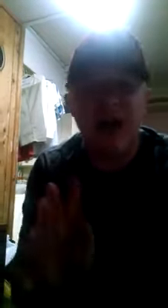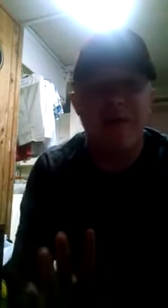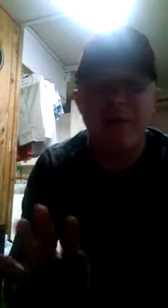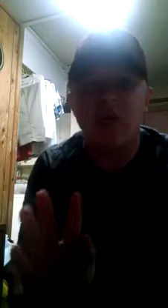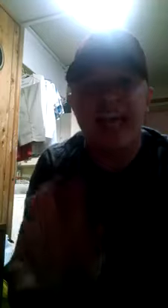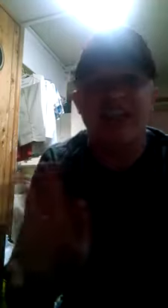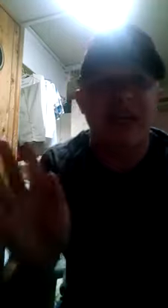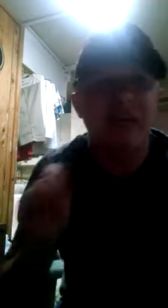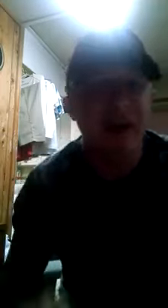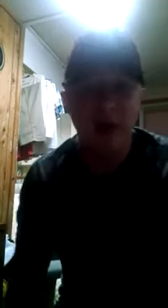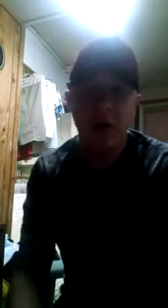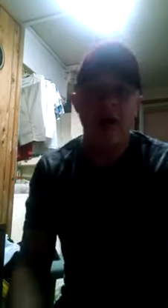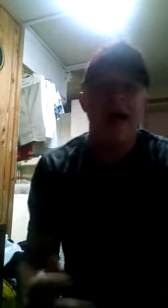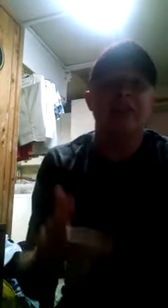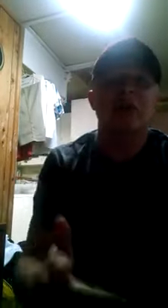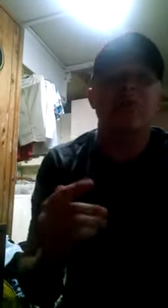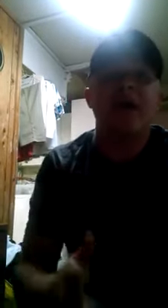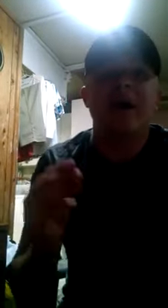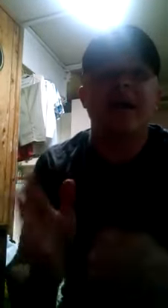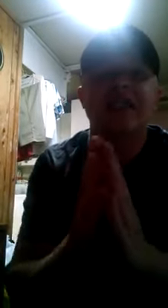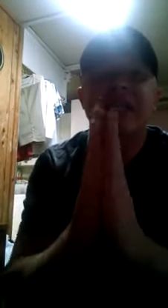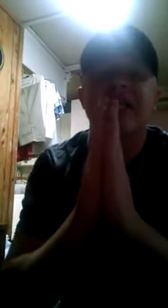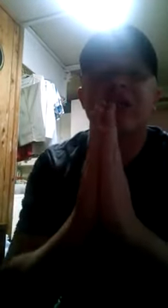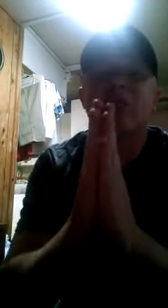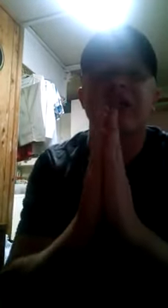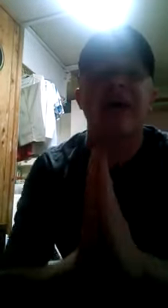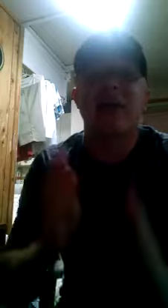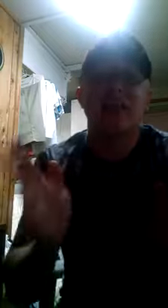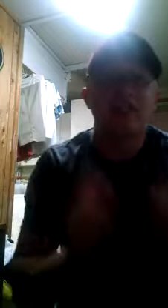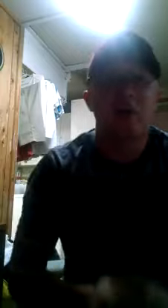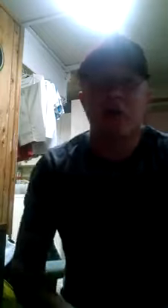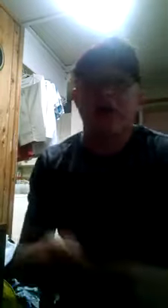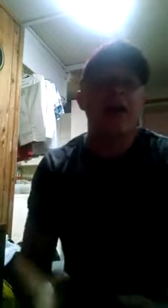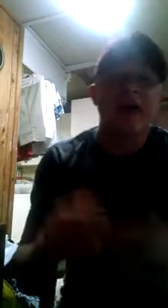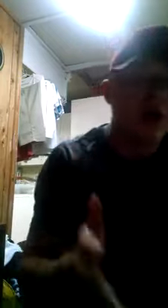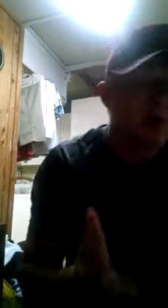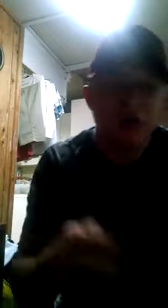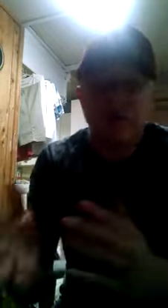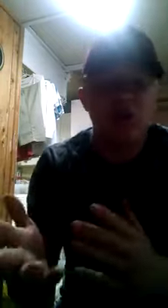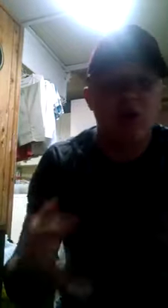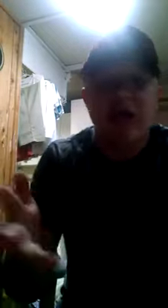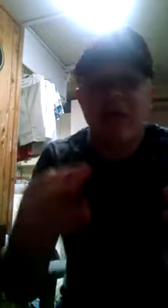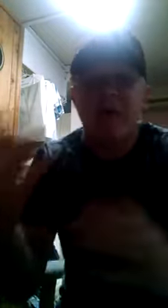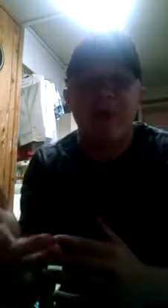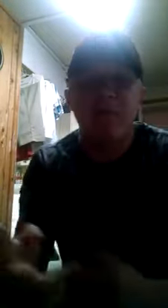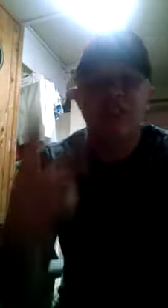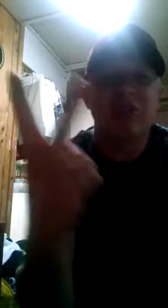inspired and maybe one day I can spit out the fire I just hope that my hands get a little bit lighter Dear Lord, help me with my struggle out of my bubble See